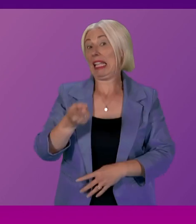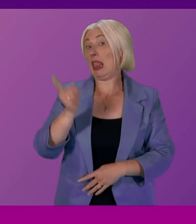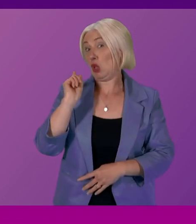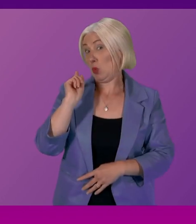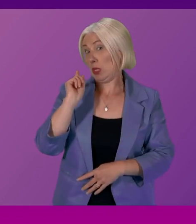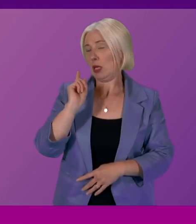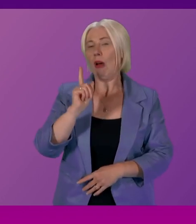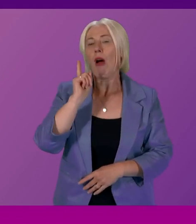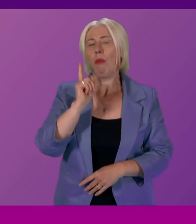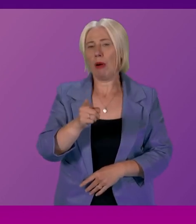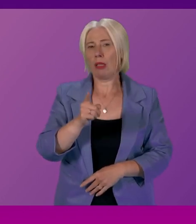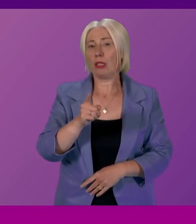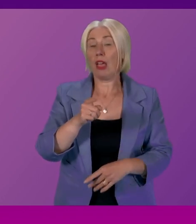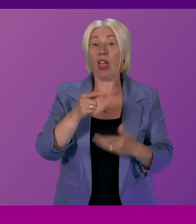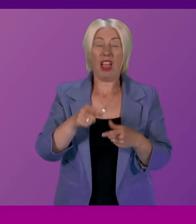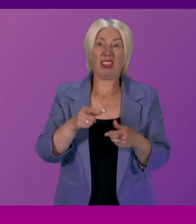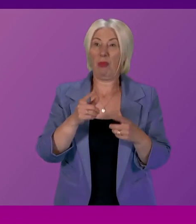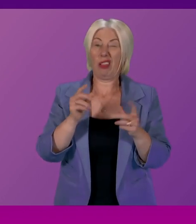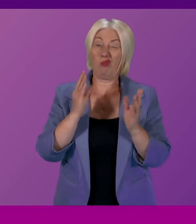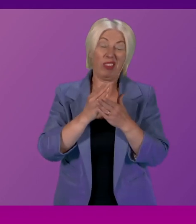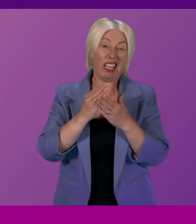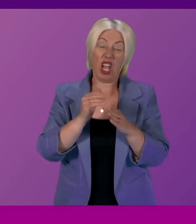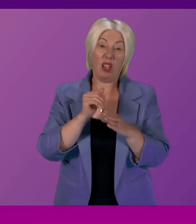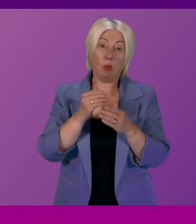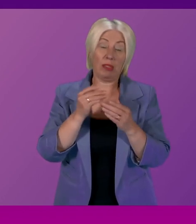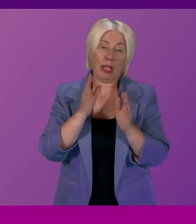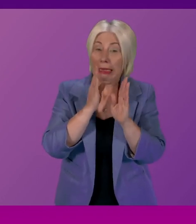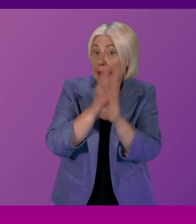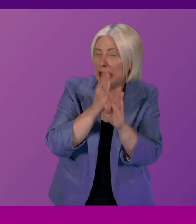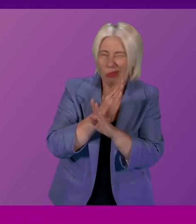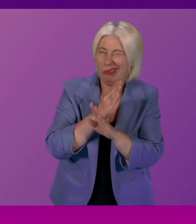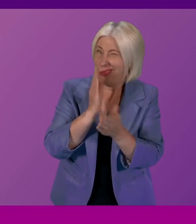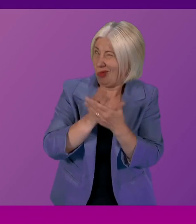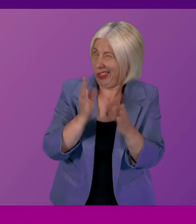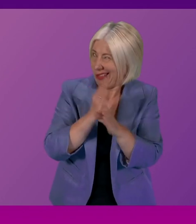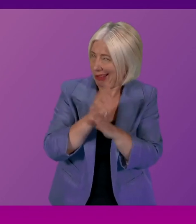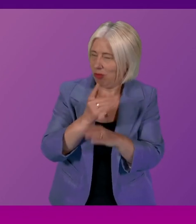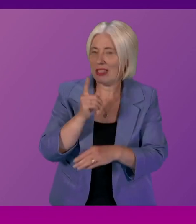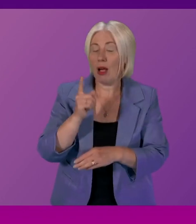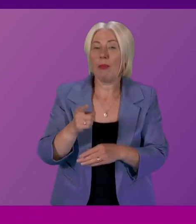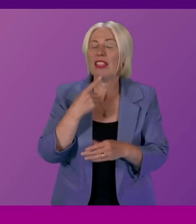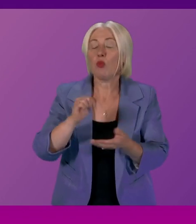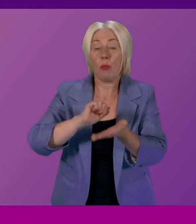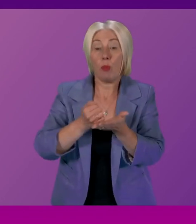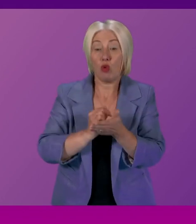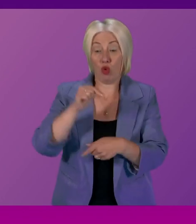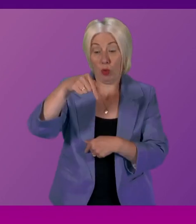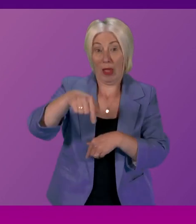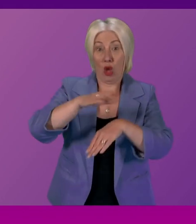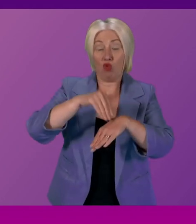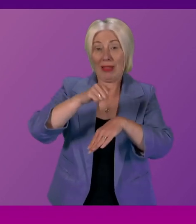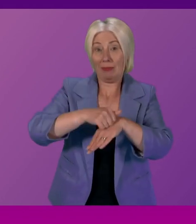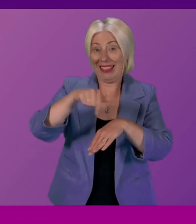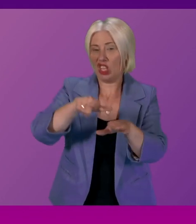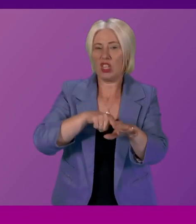probably the most open secret in this Parliament that it wouldn't be produced by Christmas this year, which was when it was forecasted.